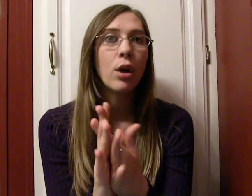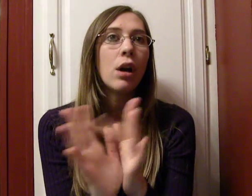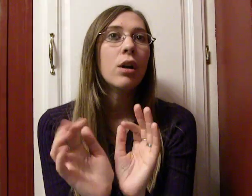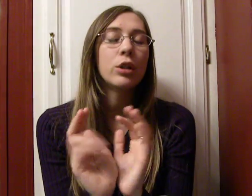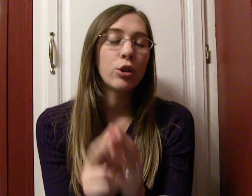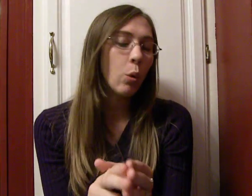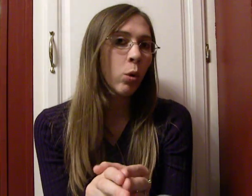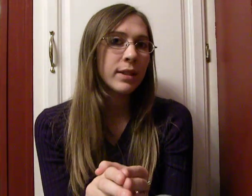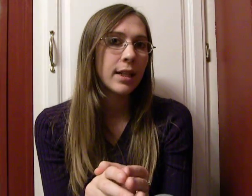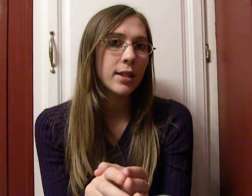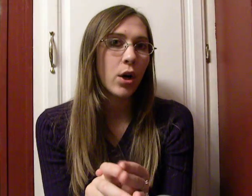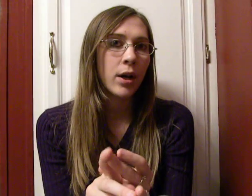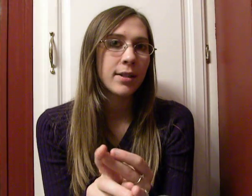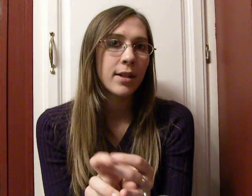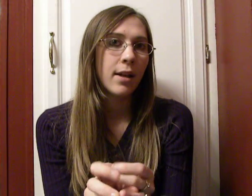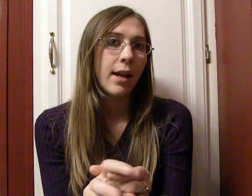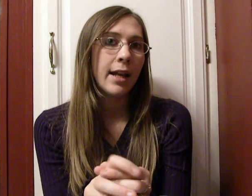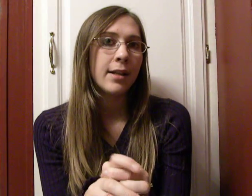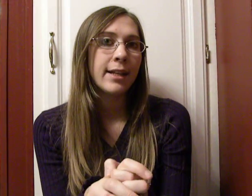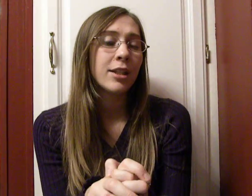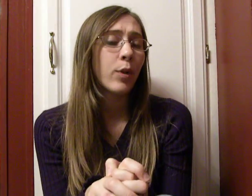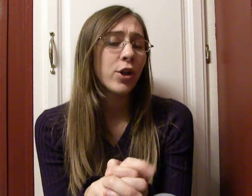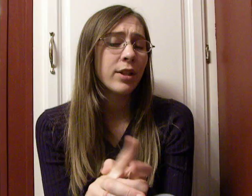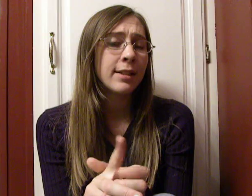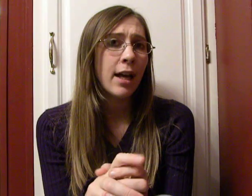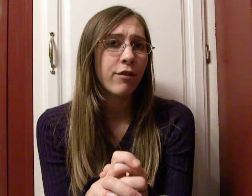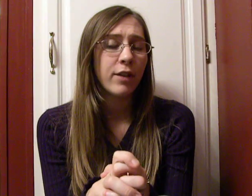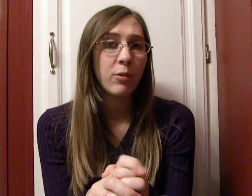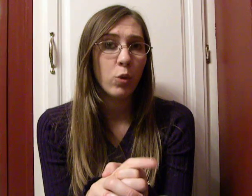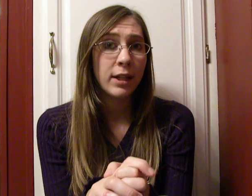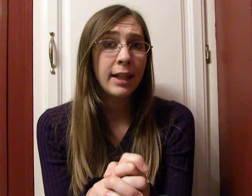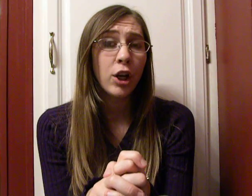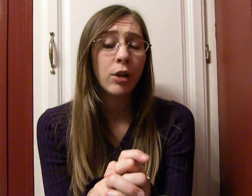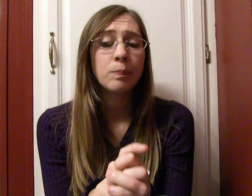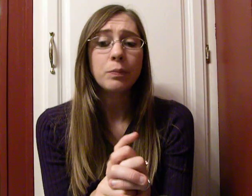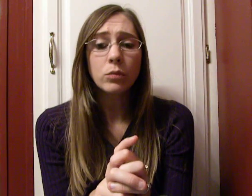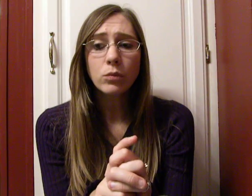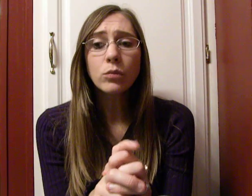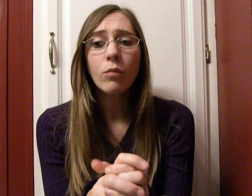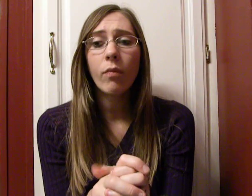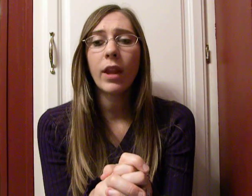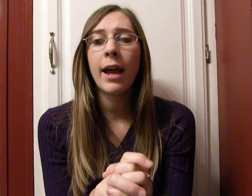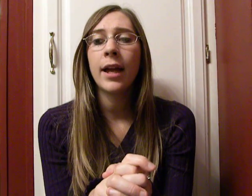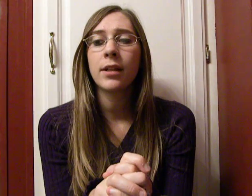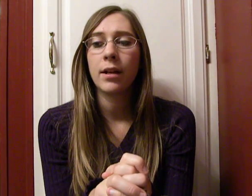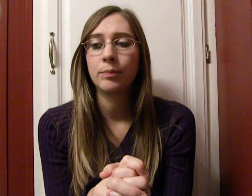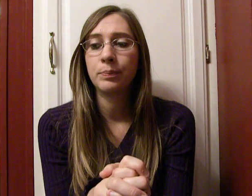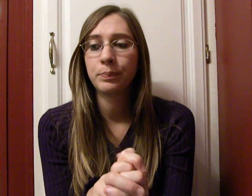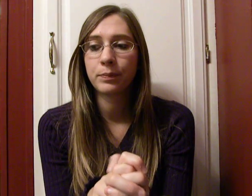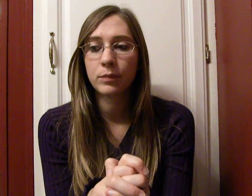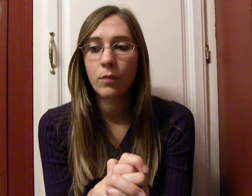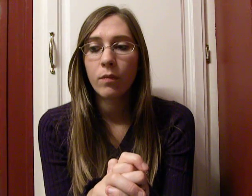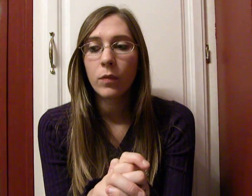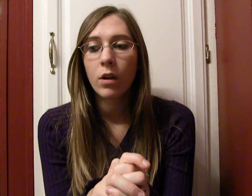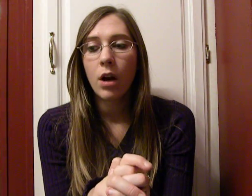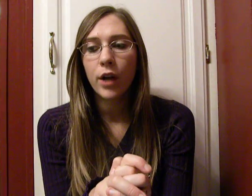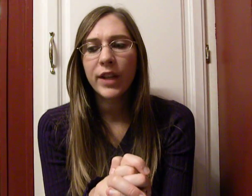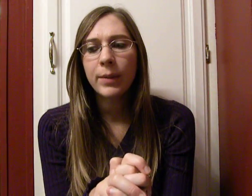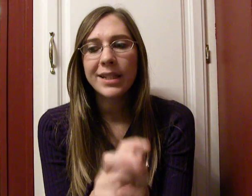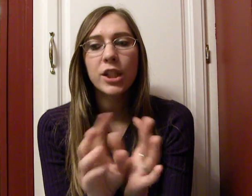two holes in his heart, and he's partially deaf in one ear. And, um, our family